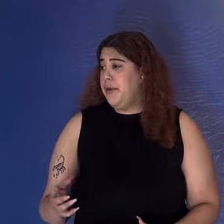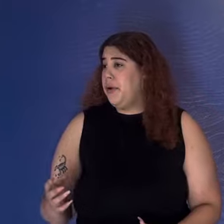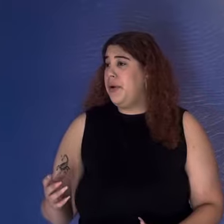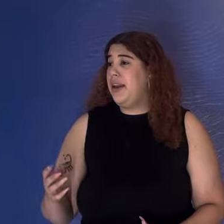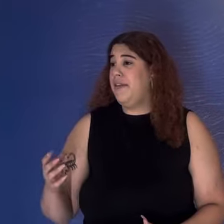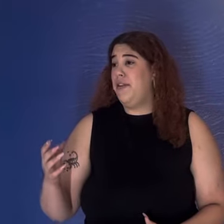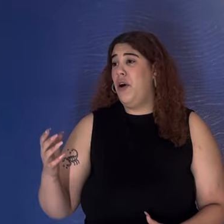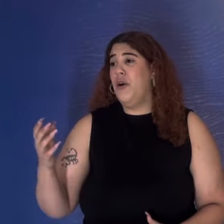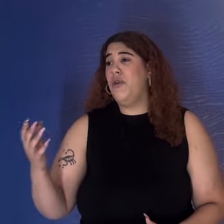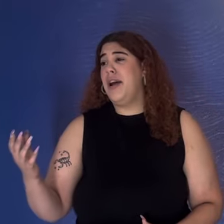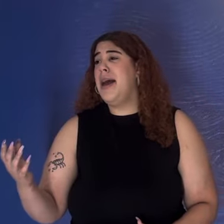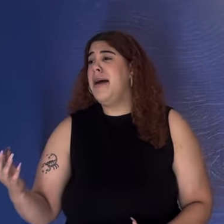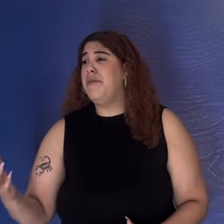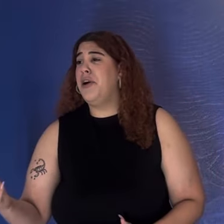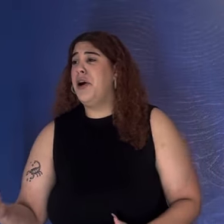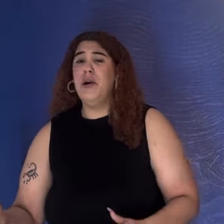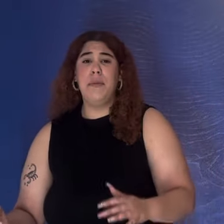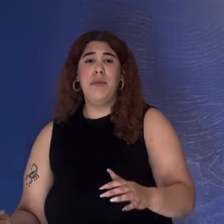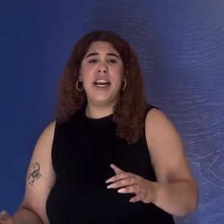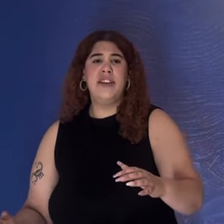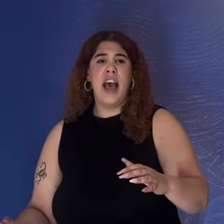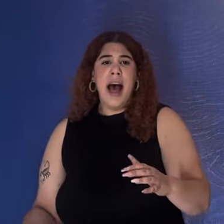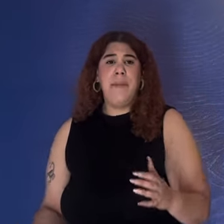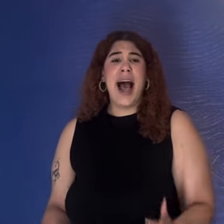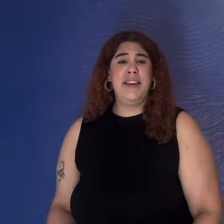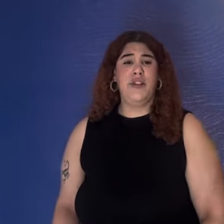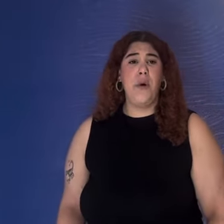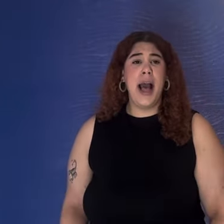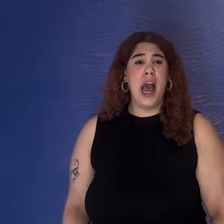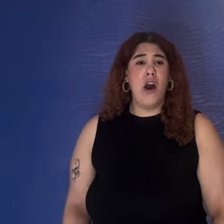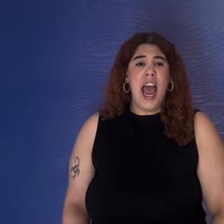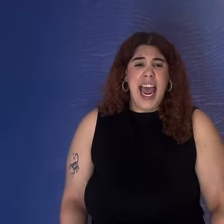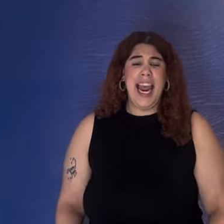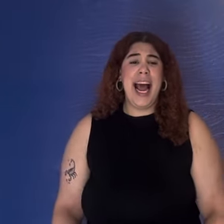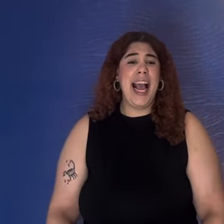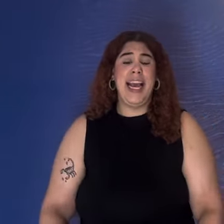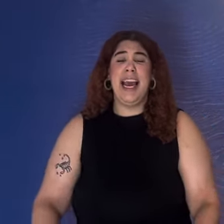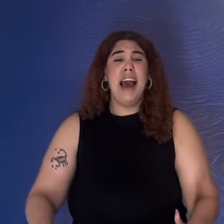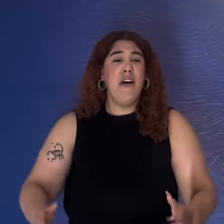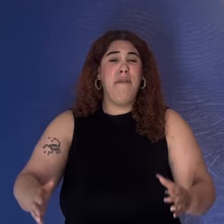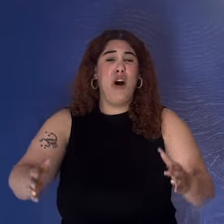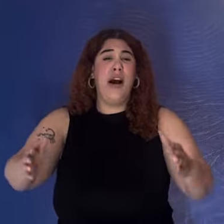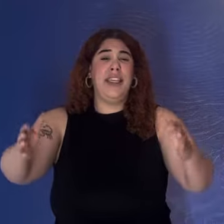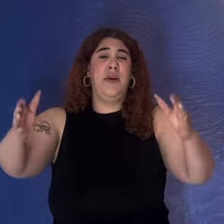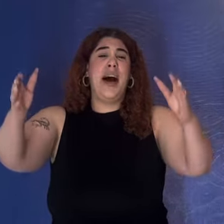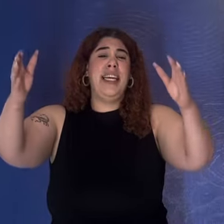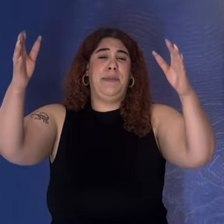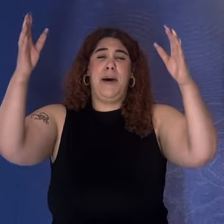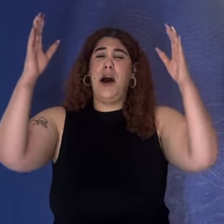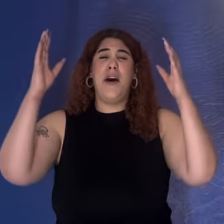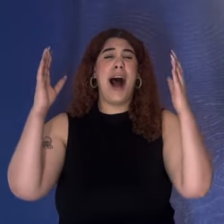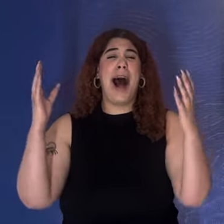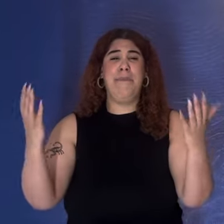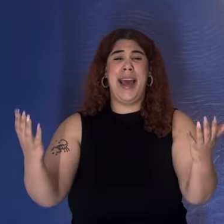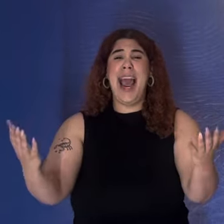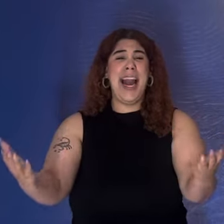You're always forever a bridge by a square And I hear a voice whisper I'll meet